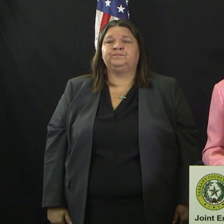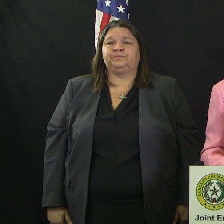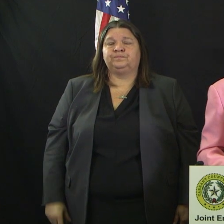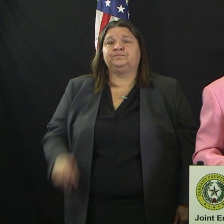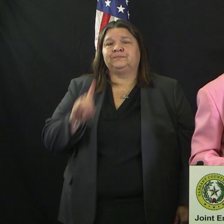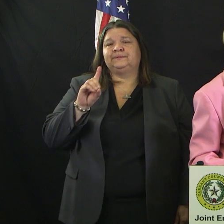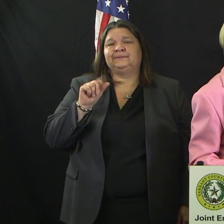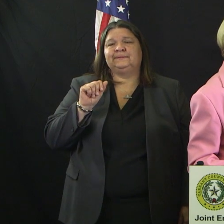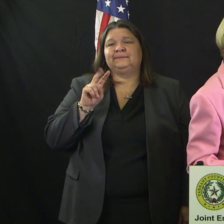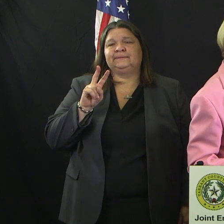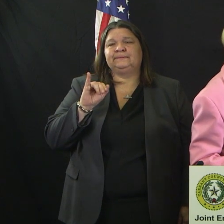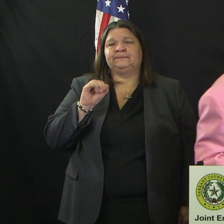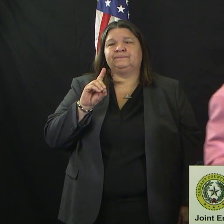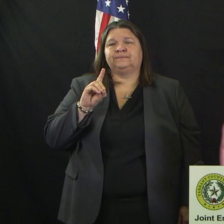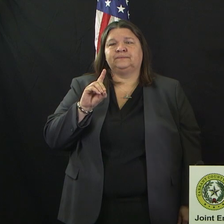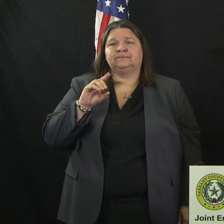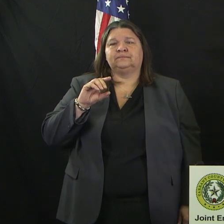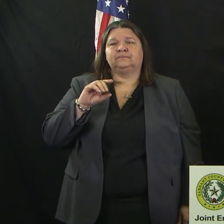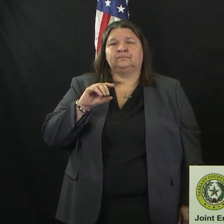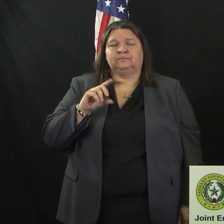recommendations. Jim?